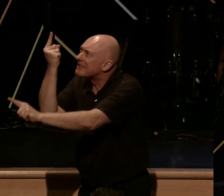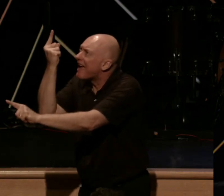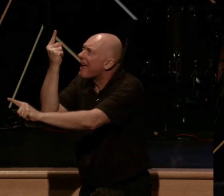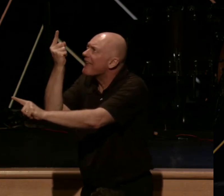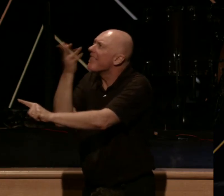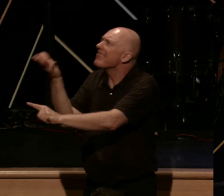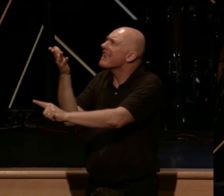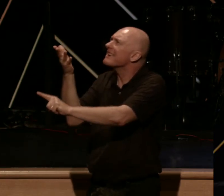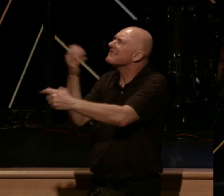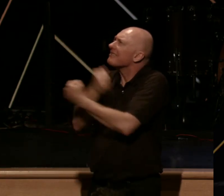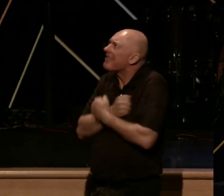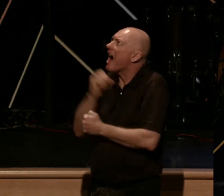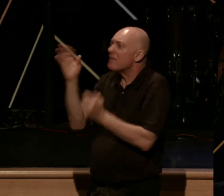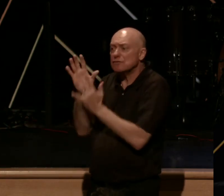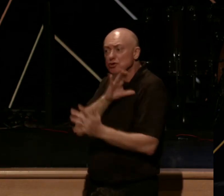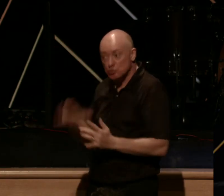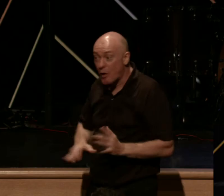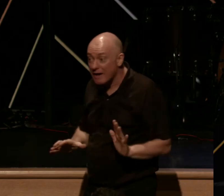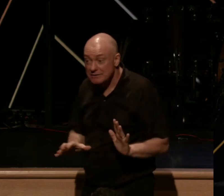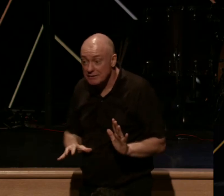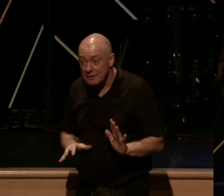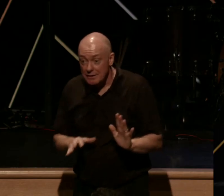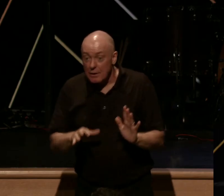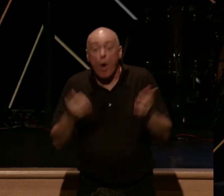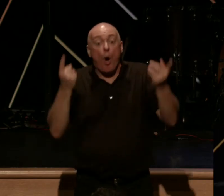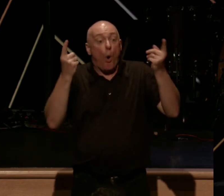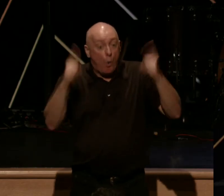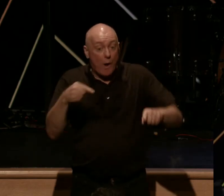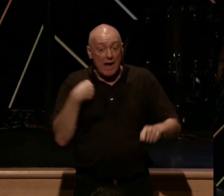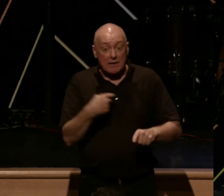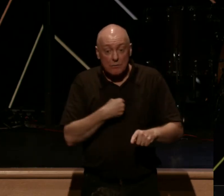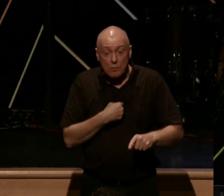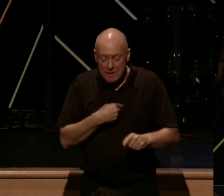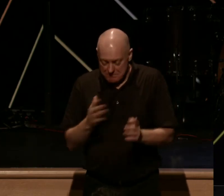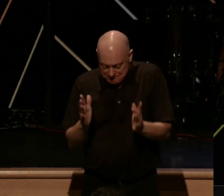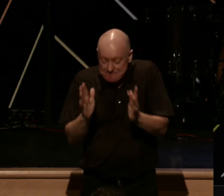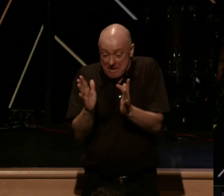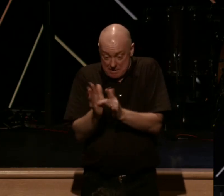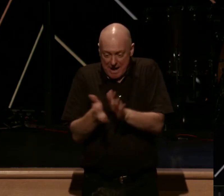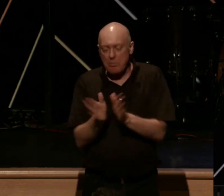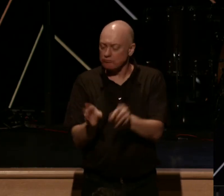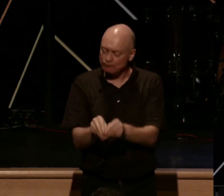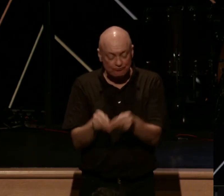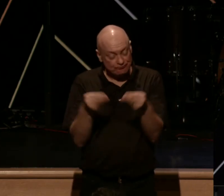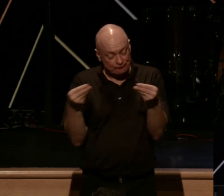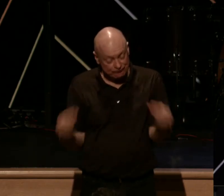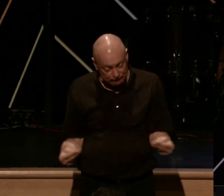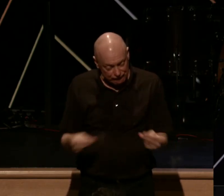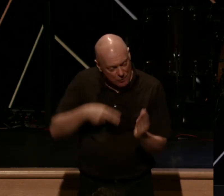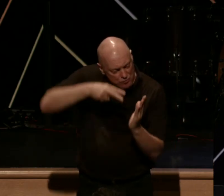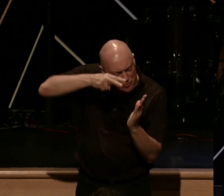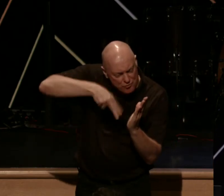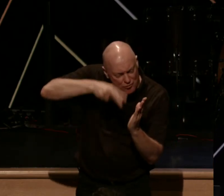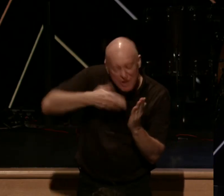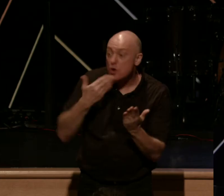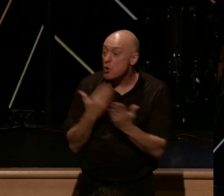love of Jesus Christ so that when we open up the Bible and we read about the good news of Jesus Christ,